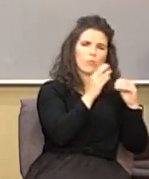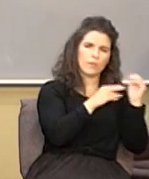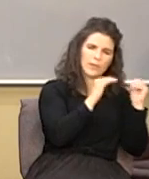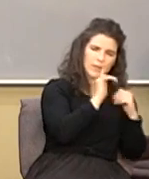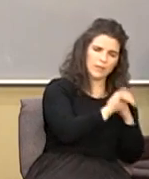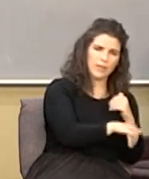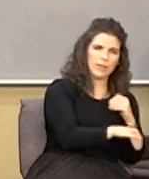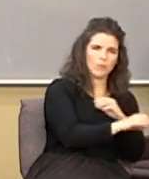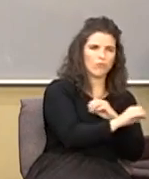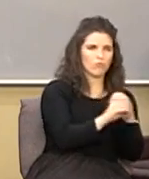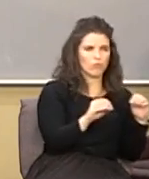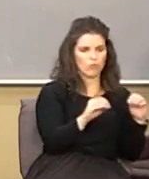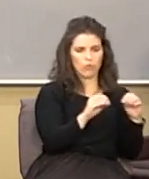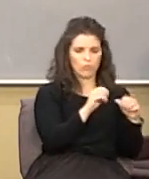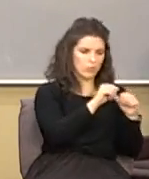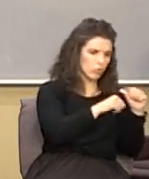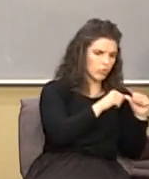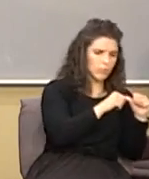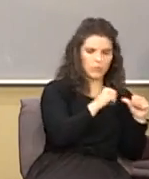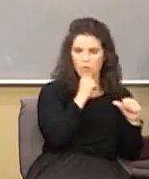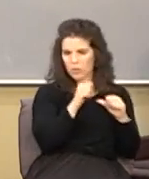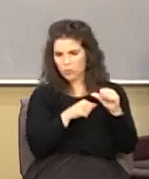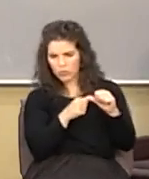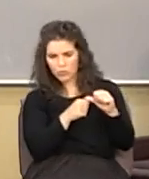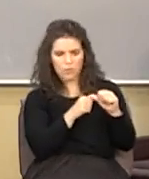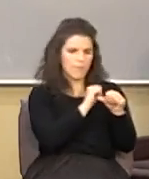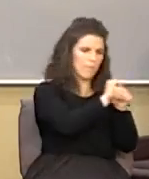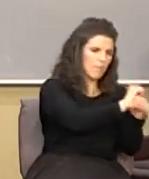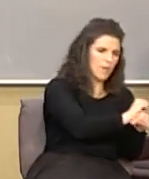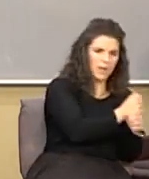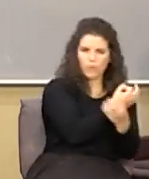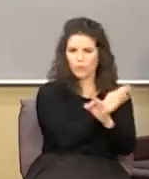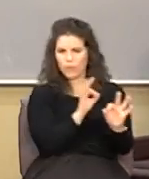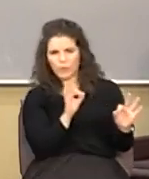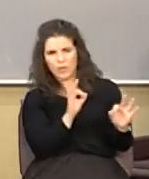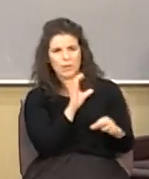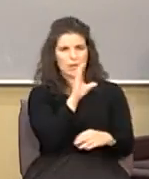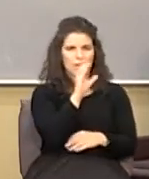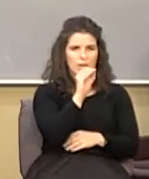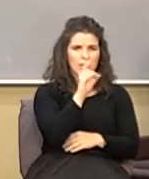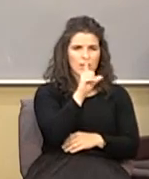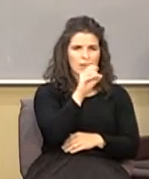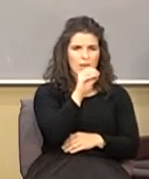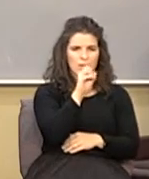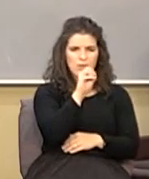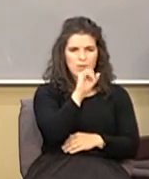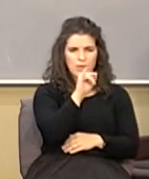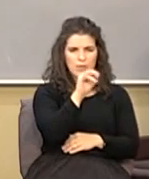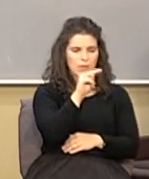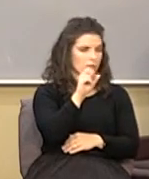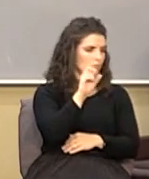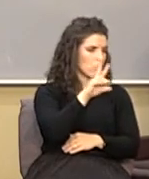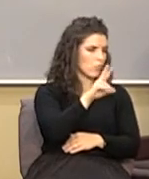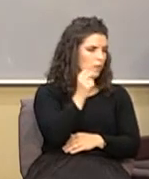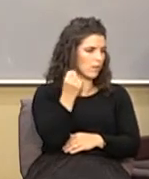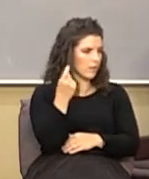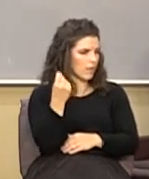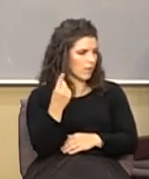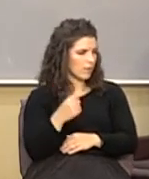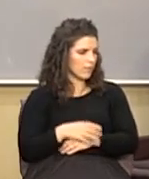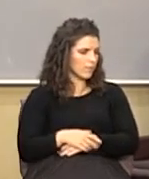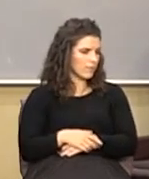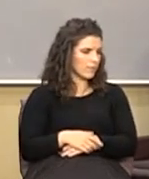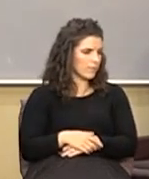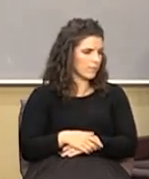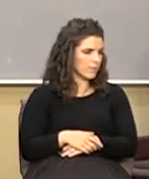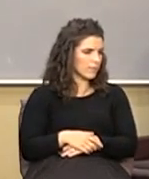there's no circumcision uncircumcision bond or free if you look at Colossians chapter 3 verse 11 you can write that by that verse where he